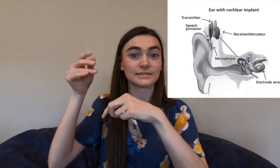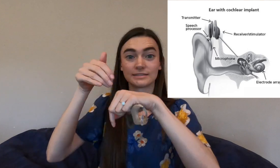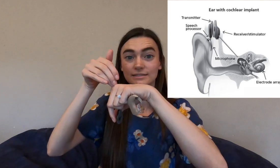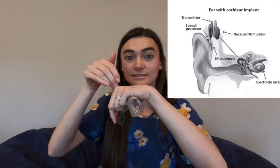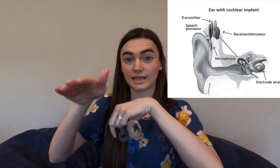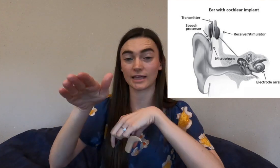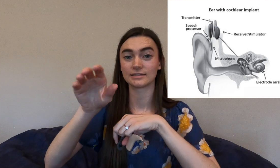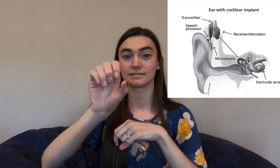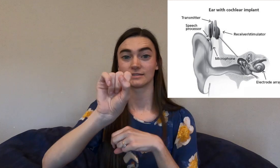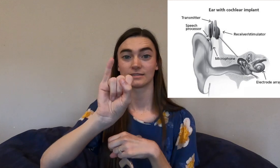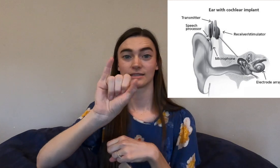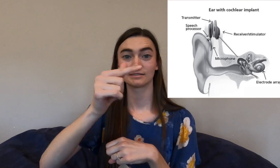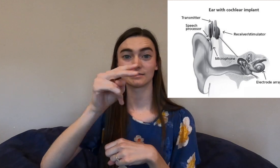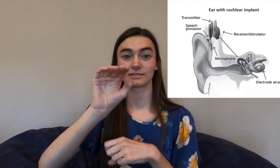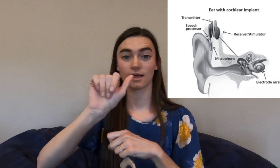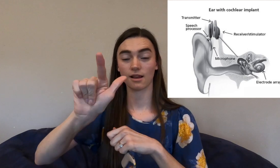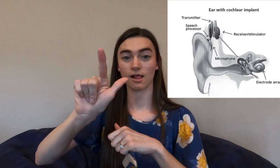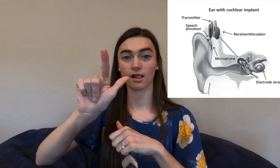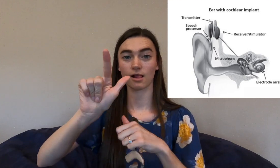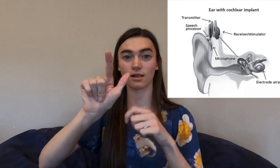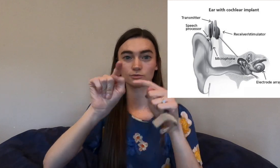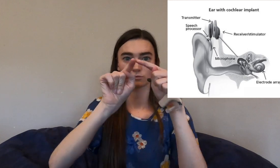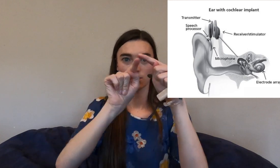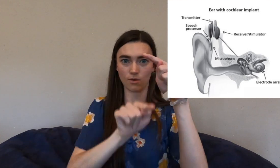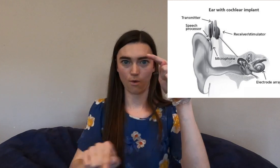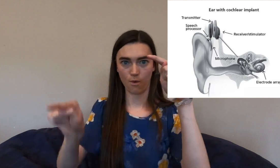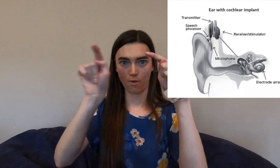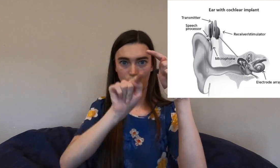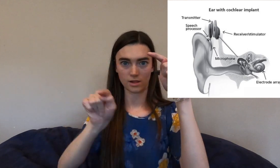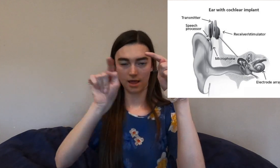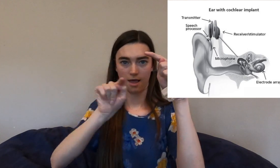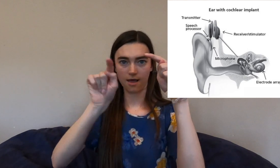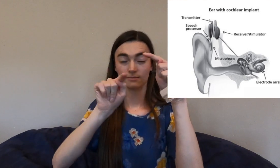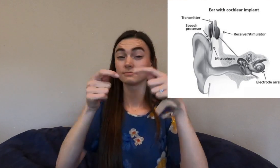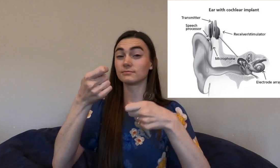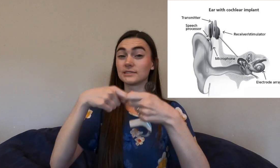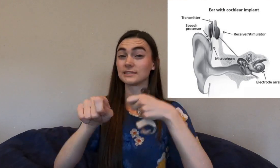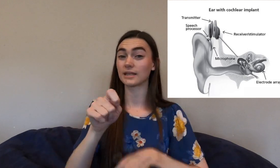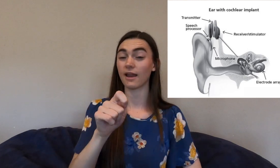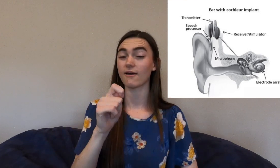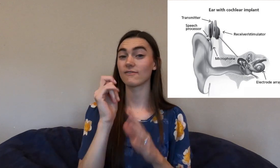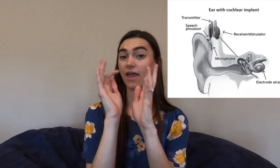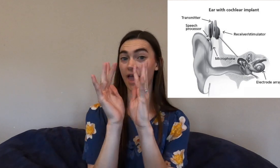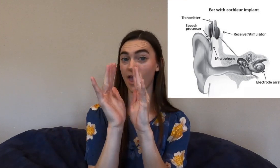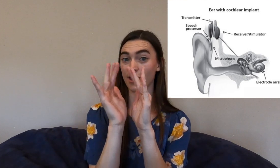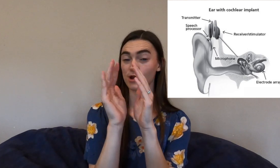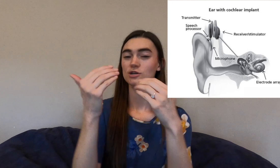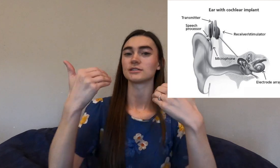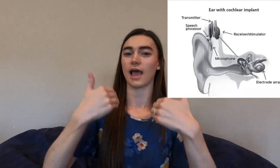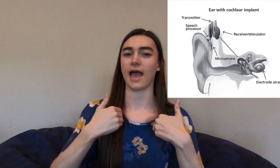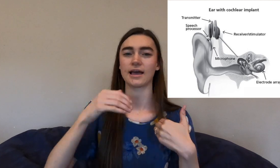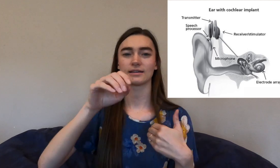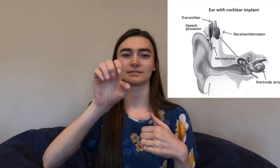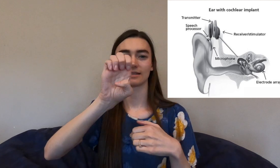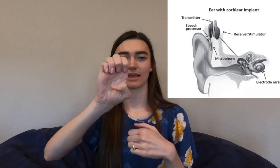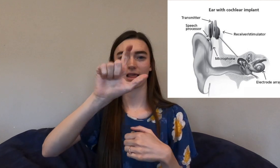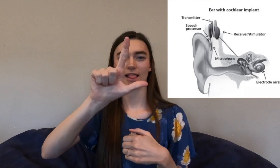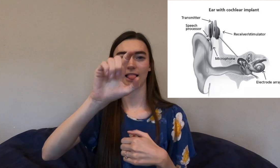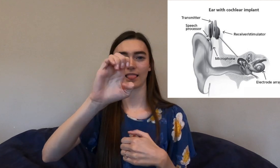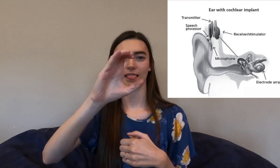the head the receiver sends a signal to the cochlea and instead of the hair cells there